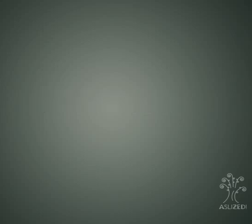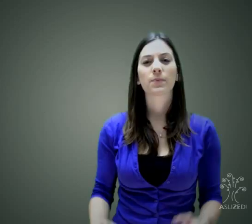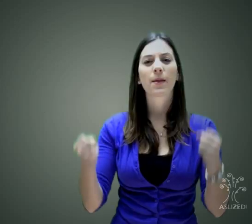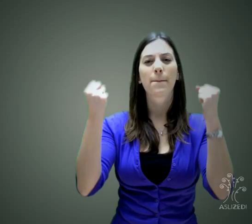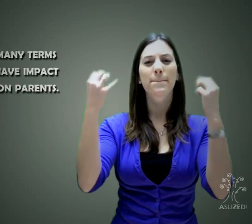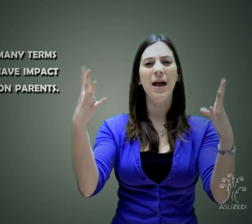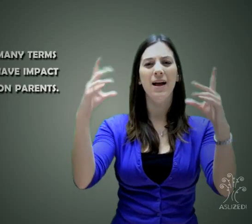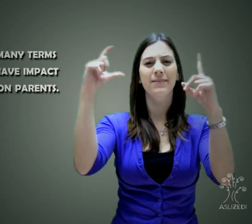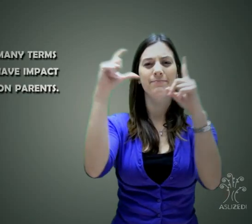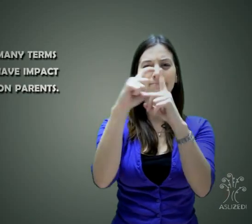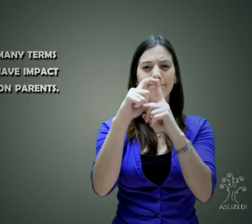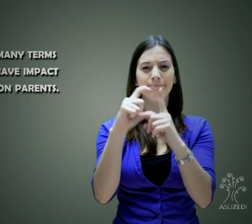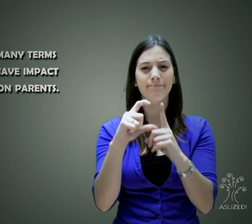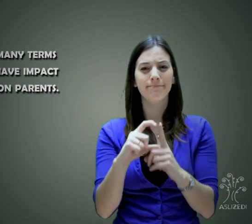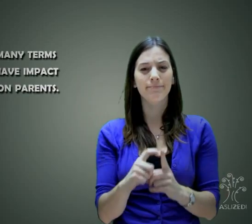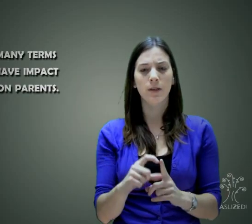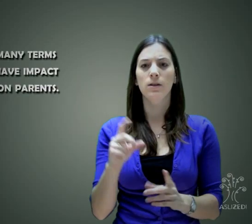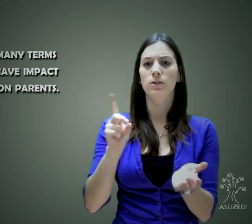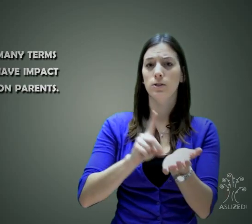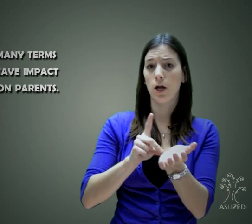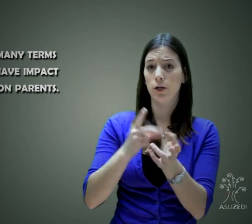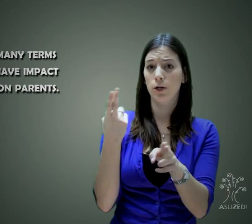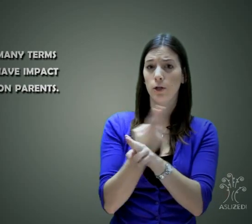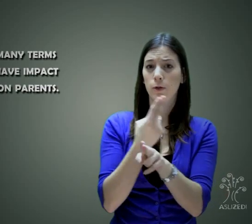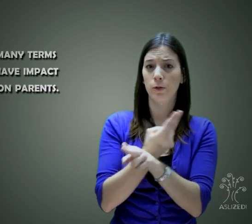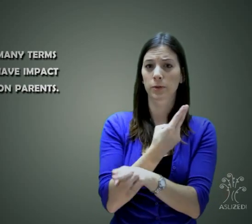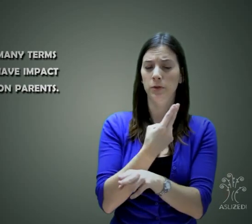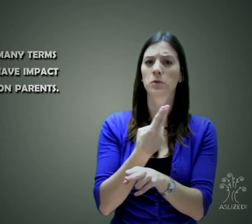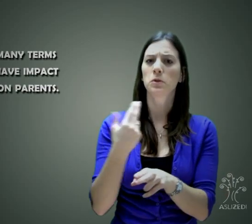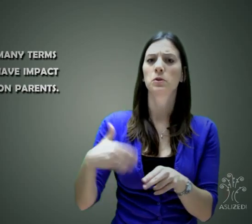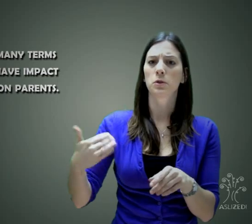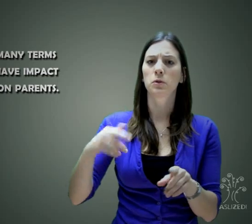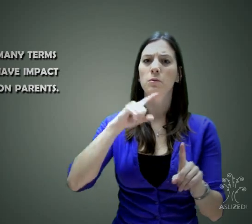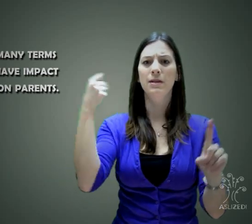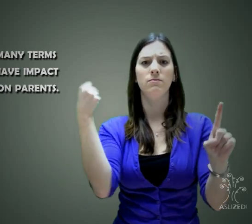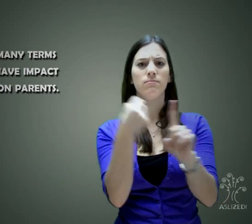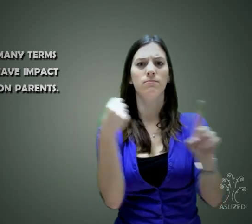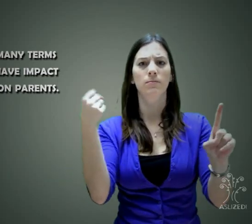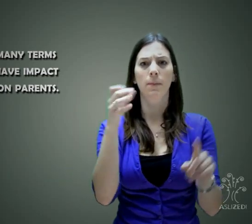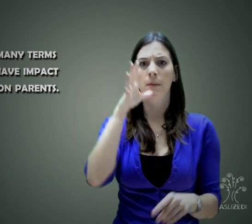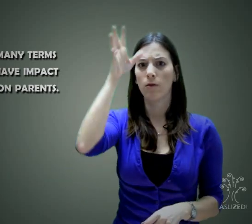Many terms doctors use have a huge negative impact on the parents. Everything is presented as negative.